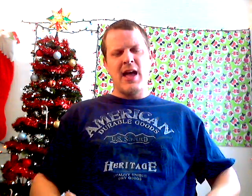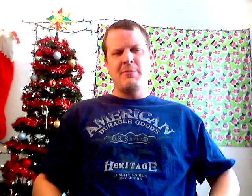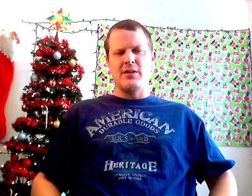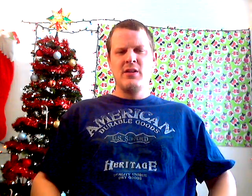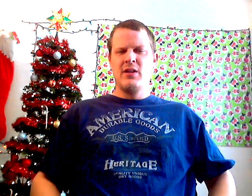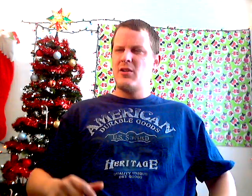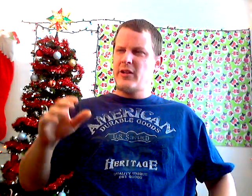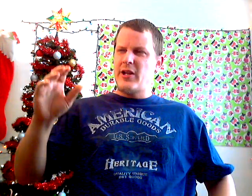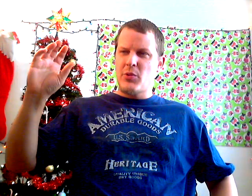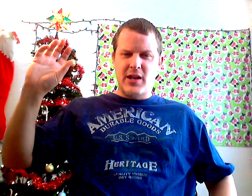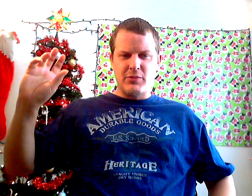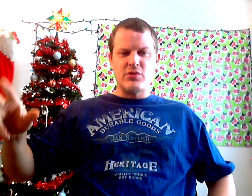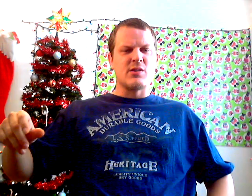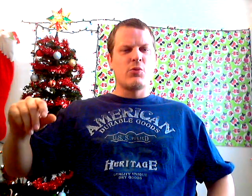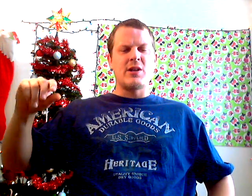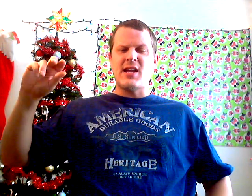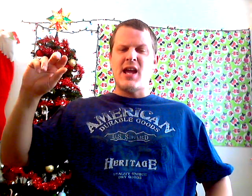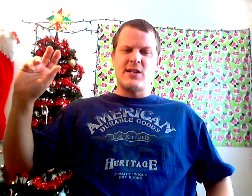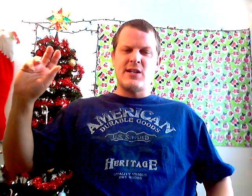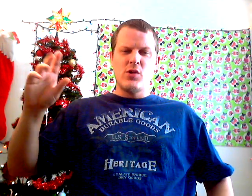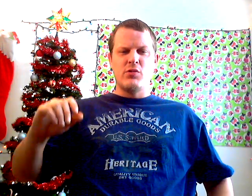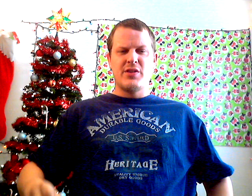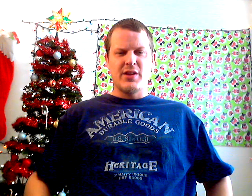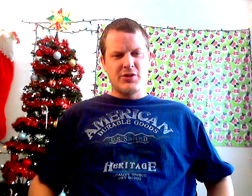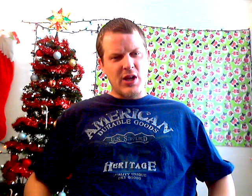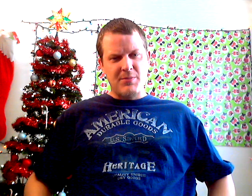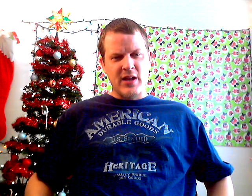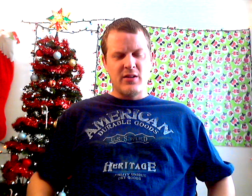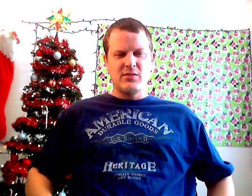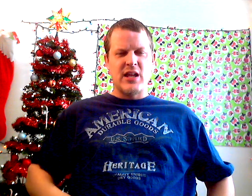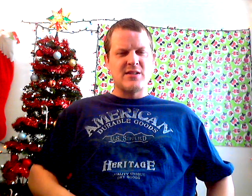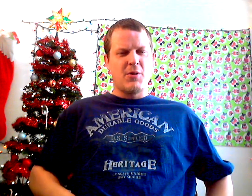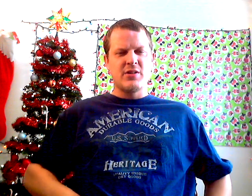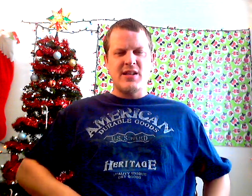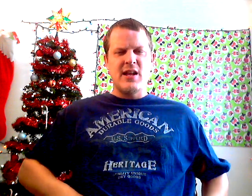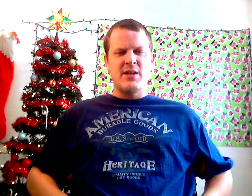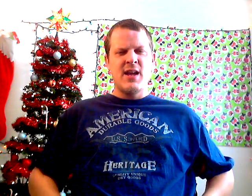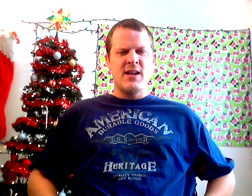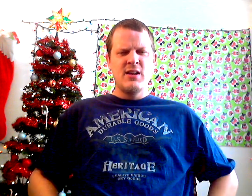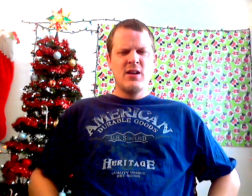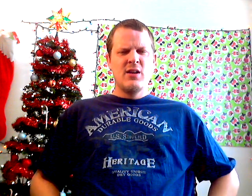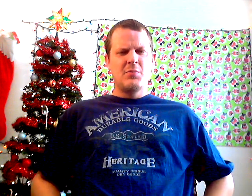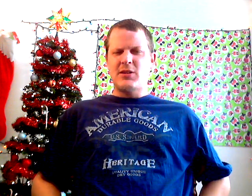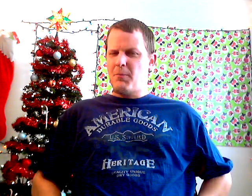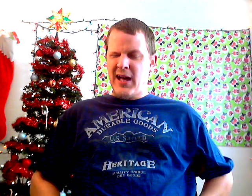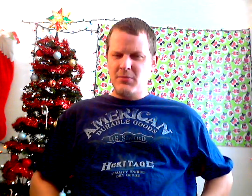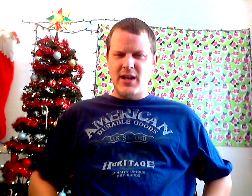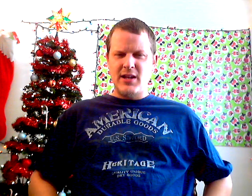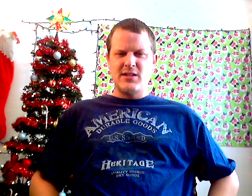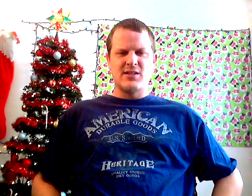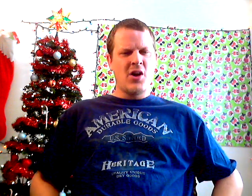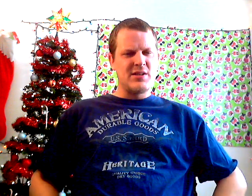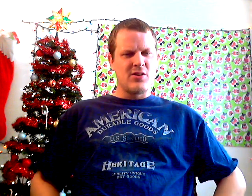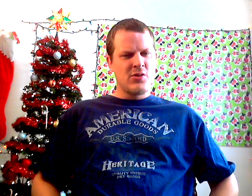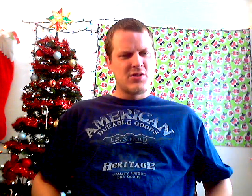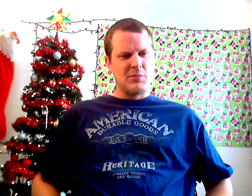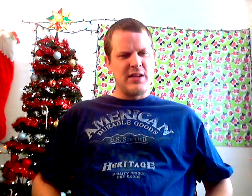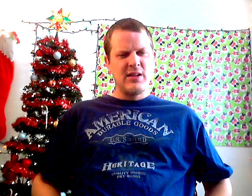happened. know, later on, he would do some great tag teamwork with JBL as part of the APA. But the bottom line is, it always irked me